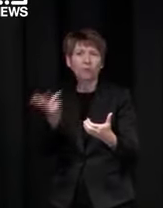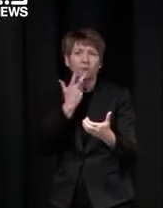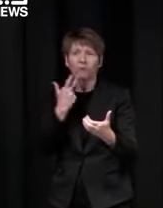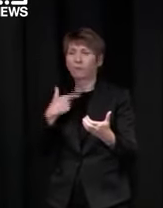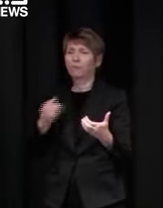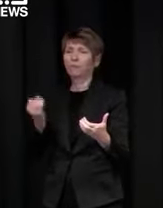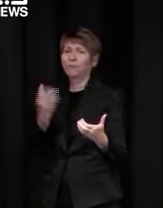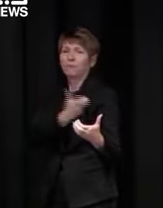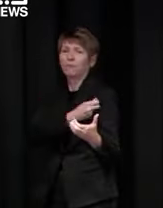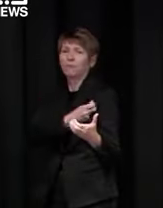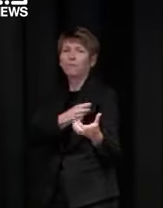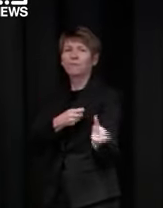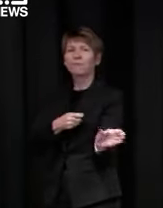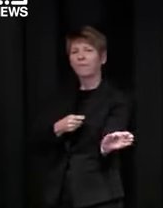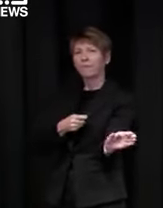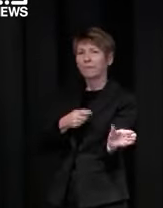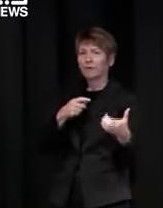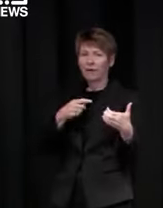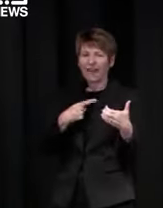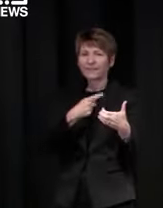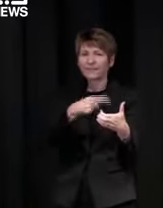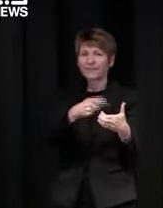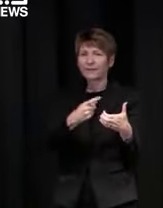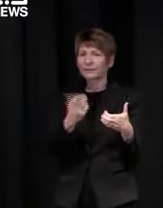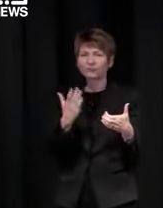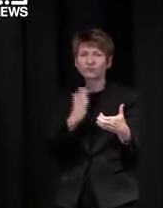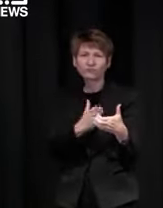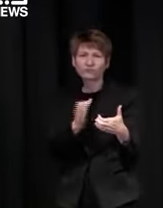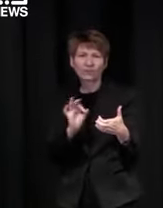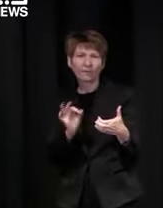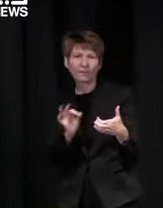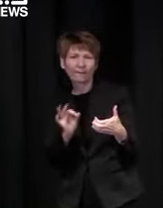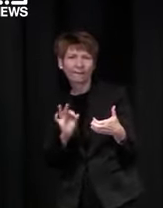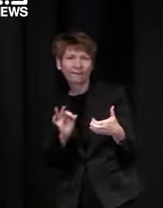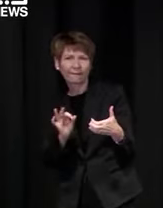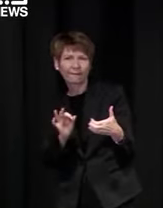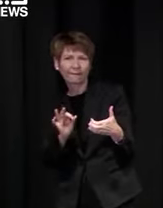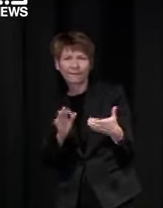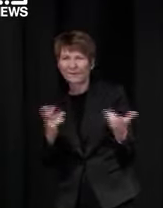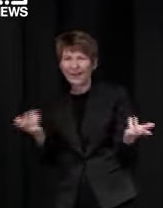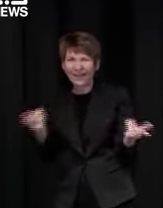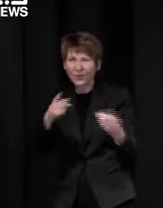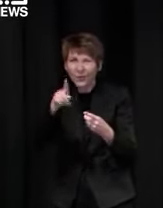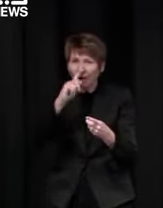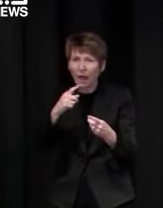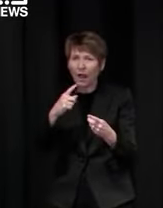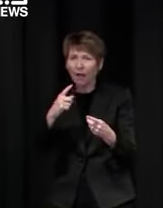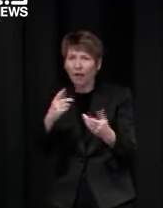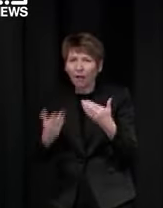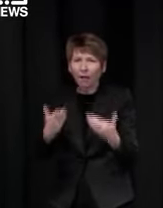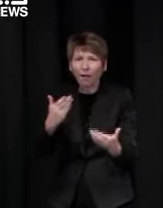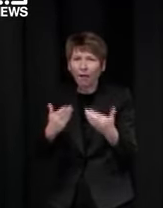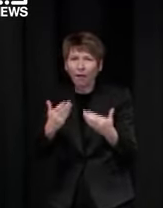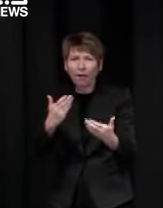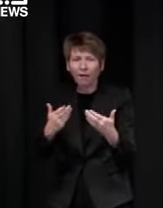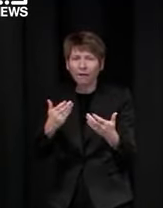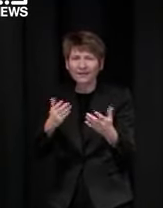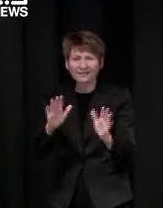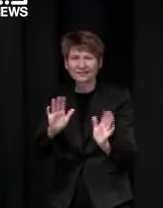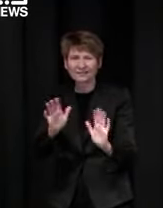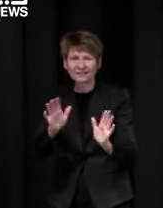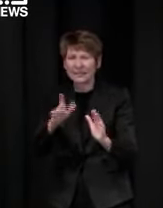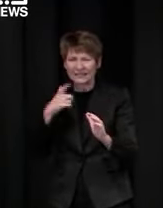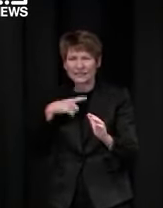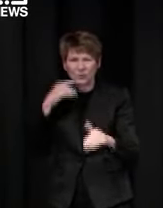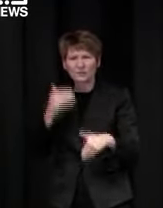it solution um delay us unduly because 70 and 80 is coming upon us quite soon and we need